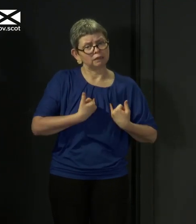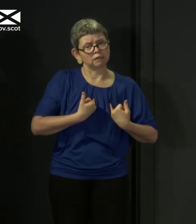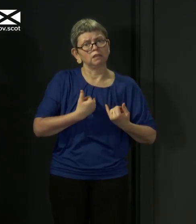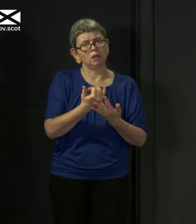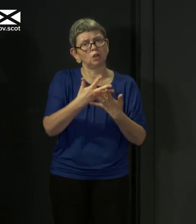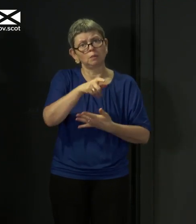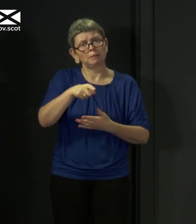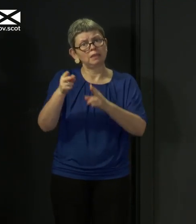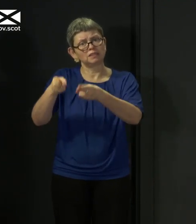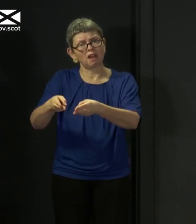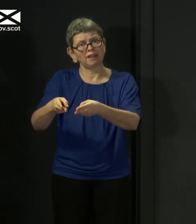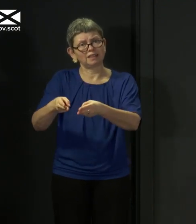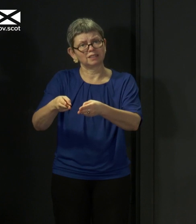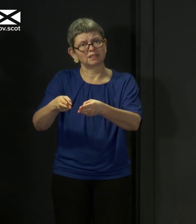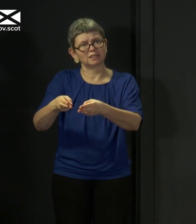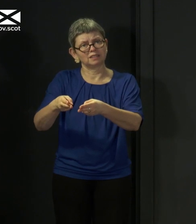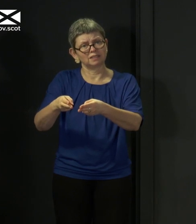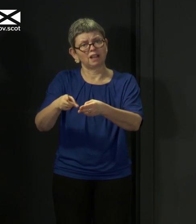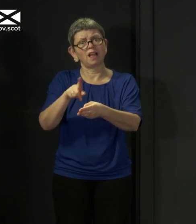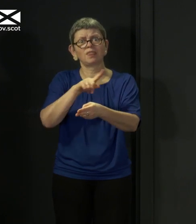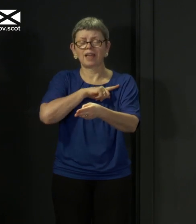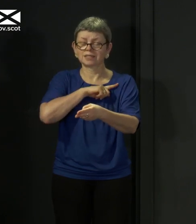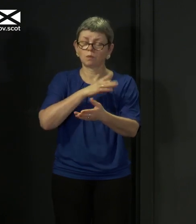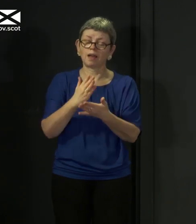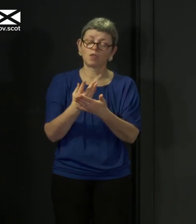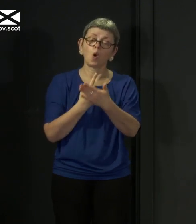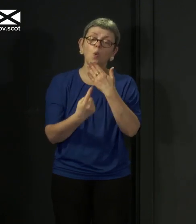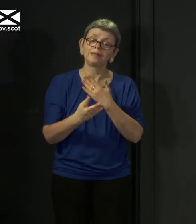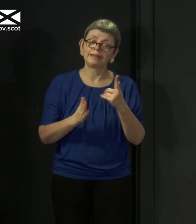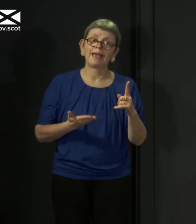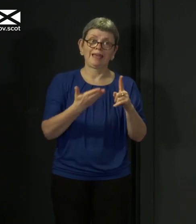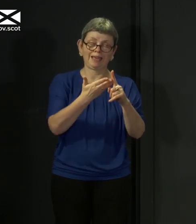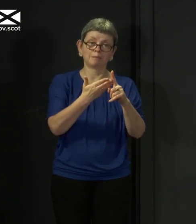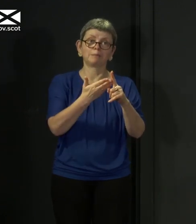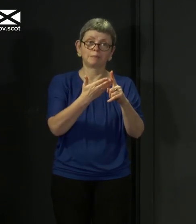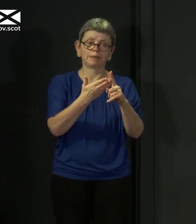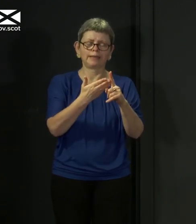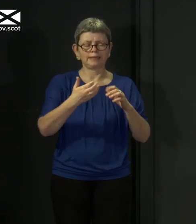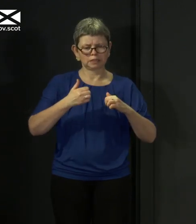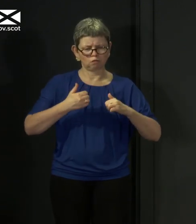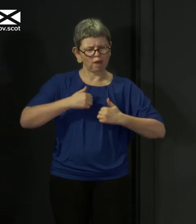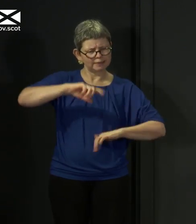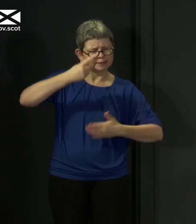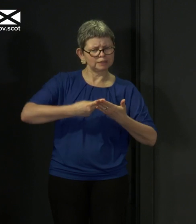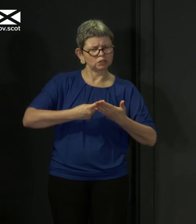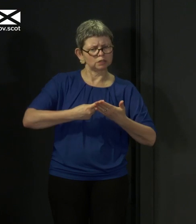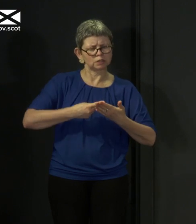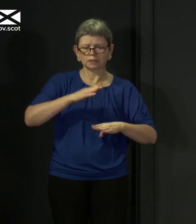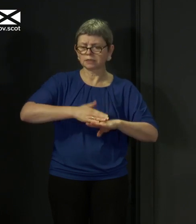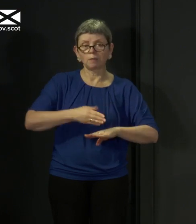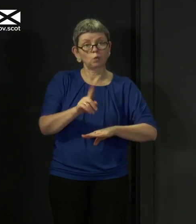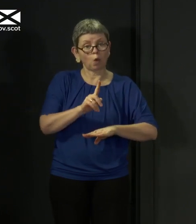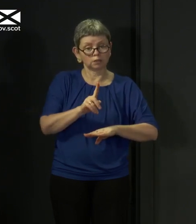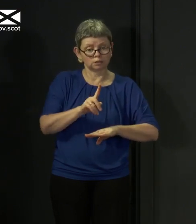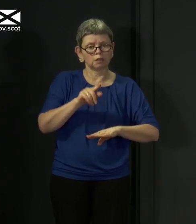still dying. And that's why I come back to this point. The only thing that matters to me is taking the right action, whatever that might be, to try